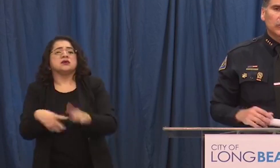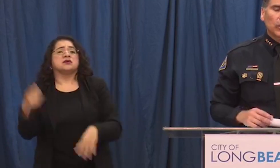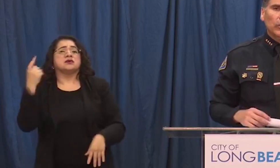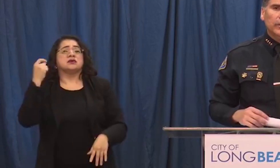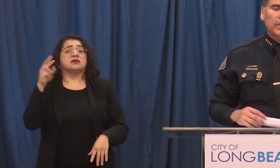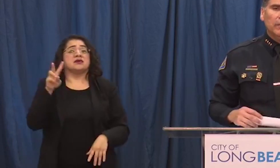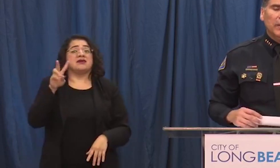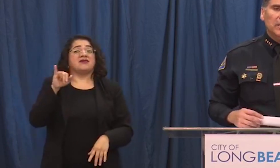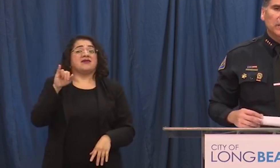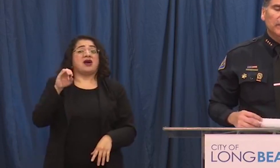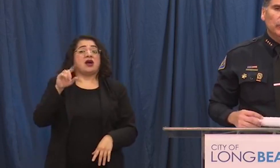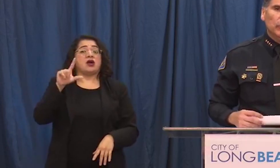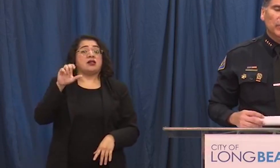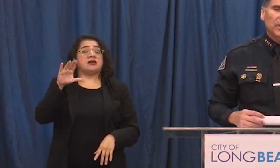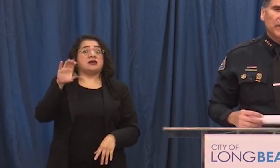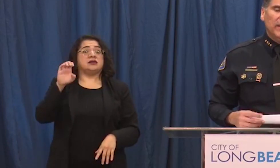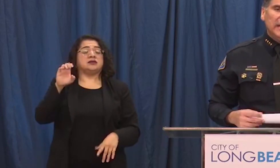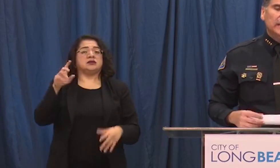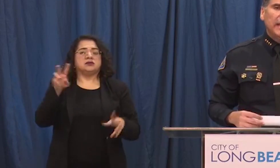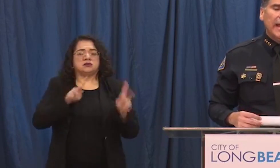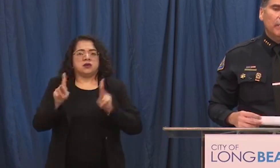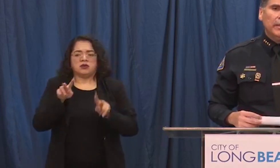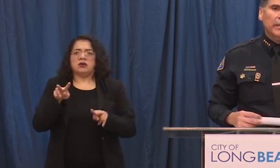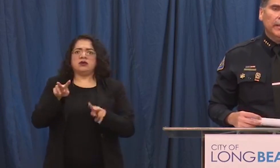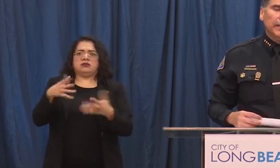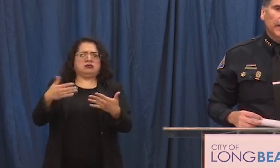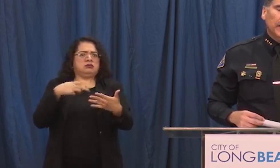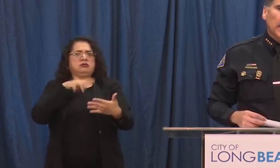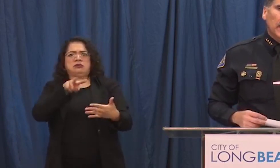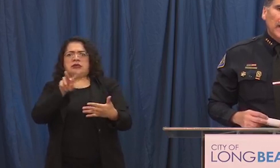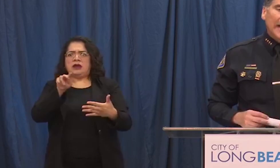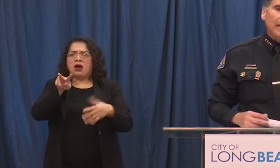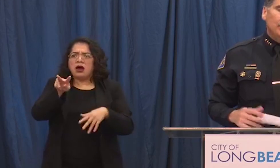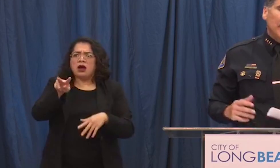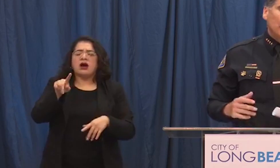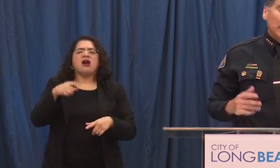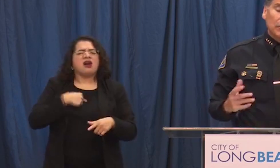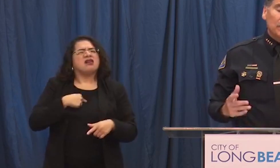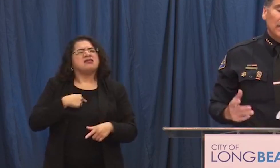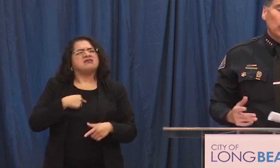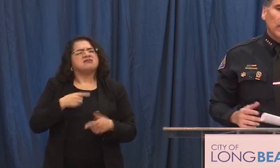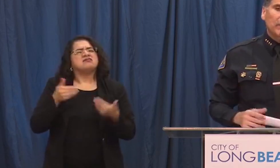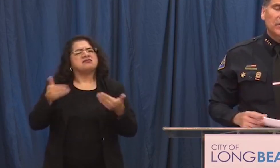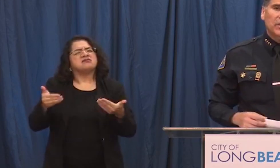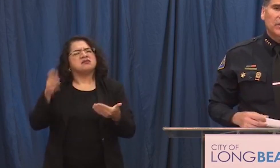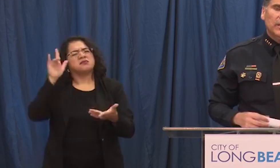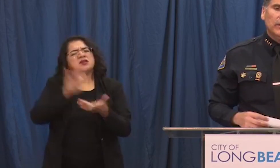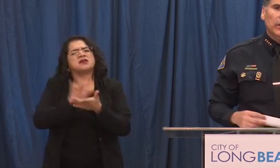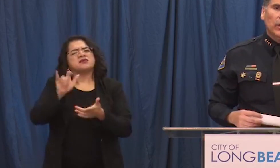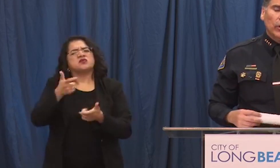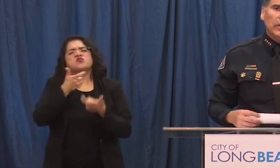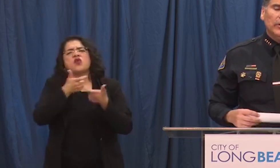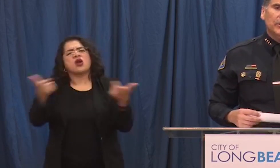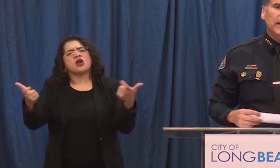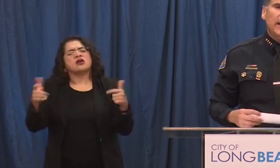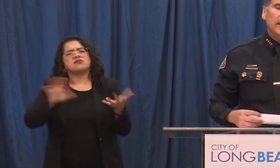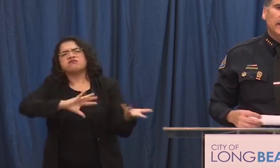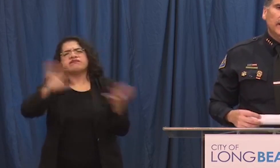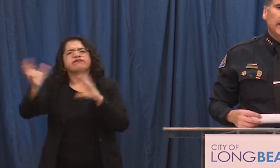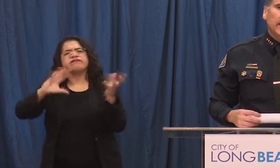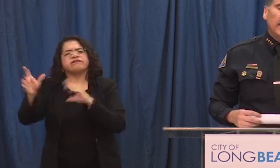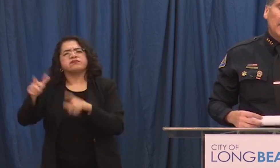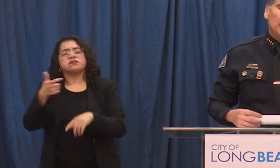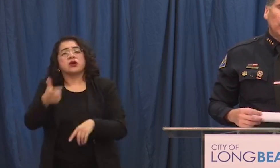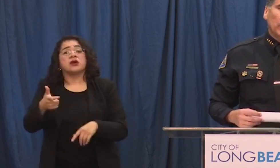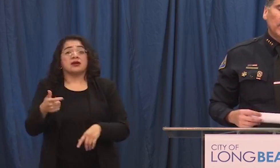violence that's occurring to everybody's living room which i think needs to happen uh i i was made aware of this incident uh earlier today